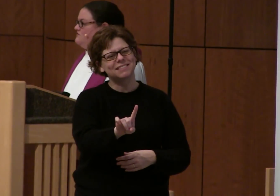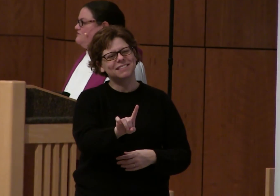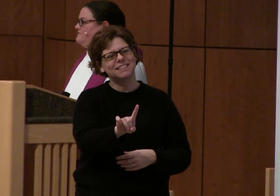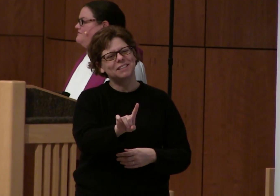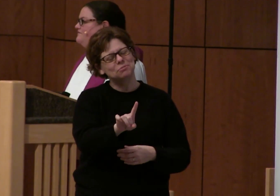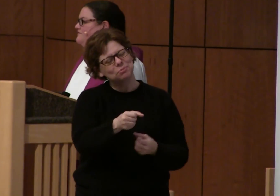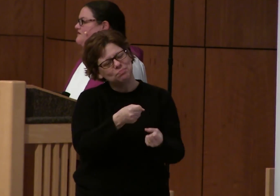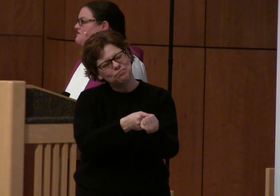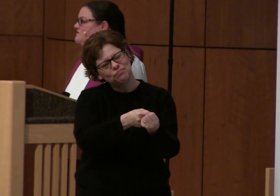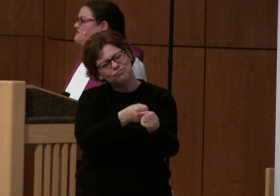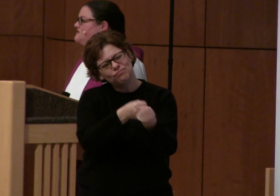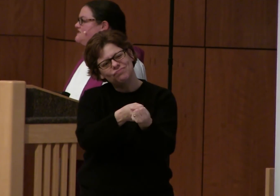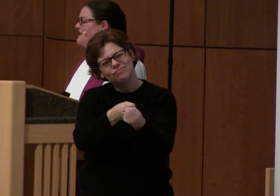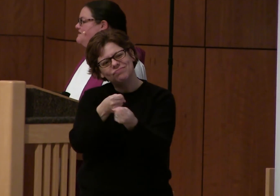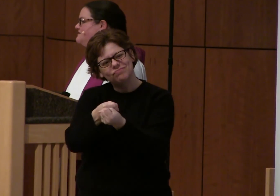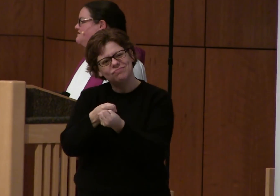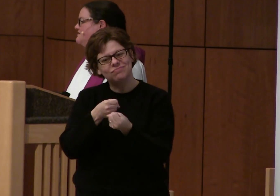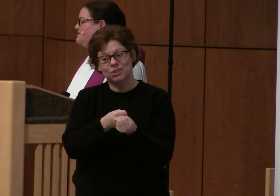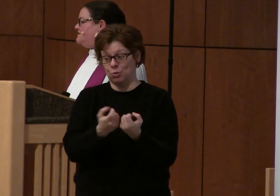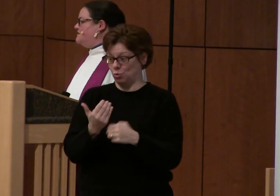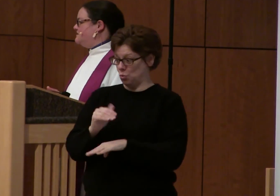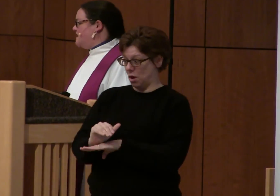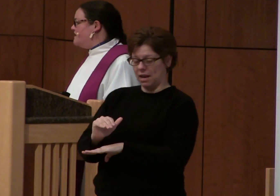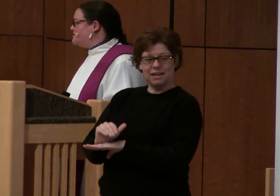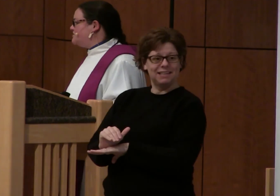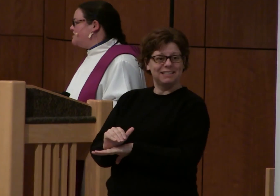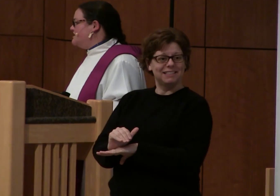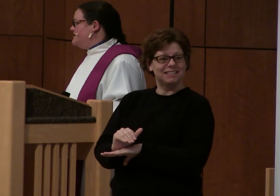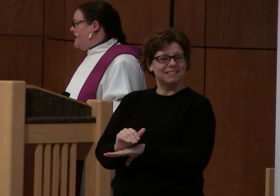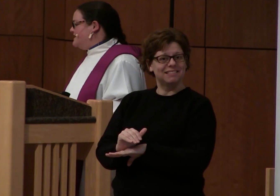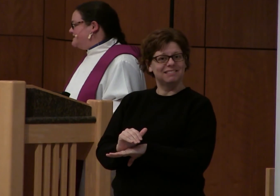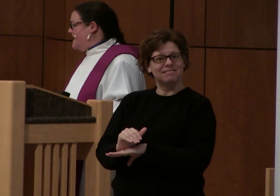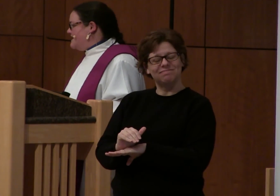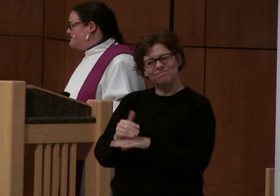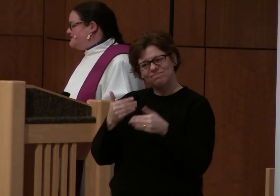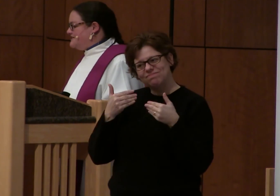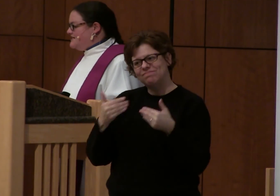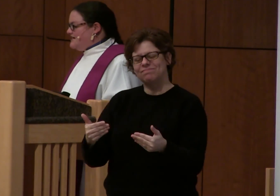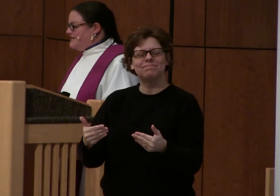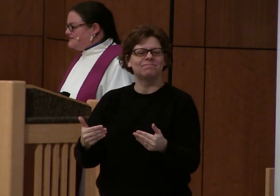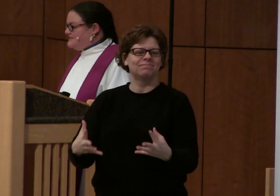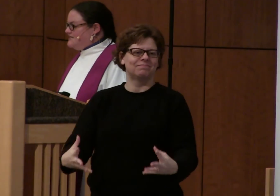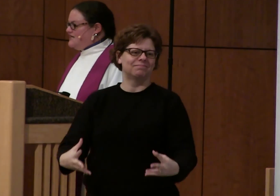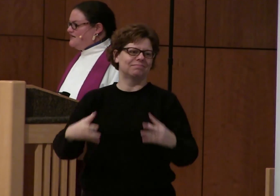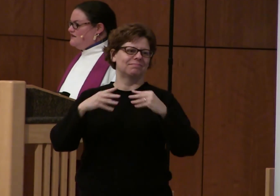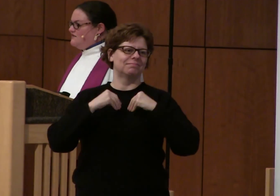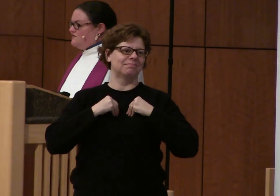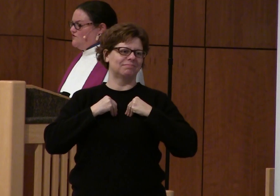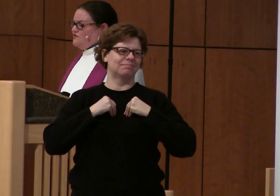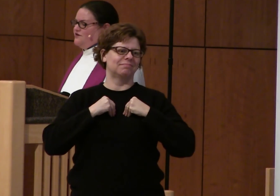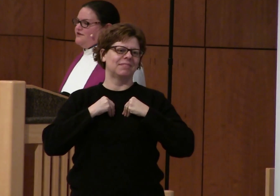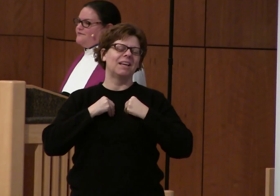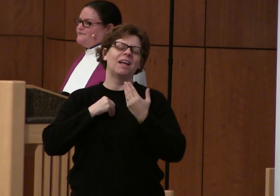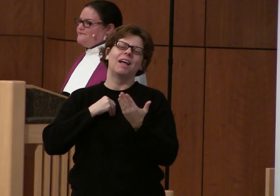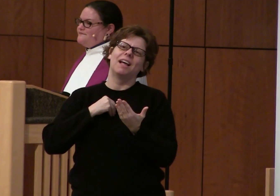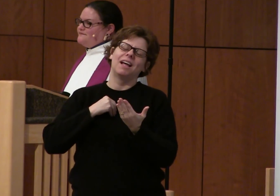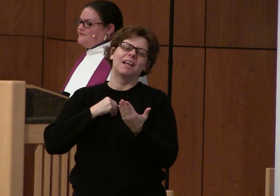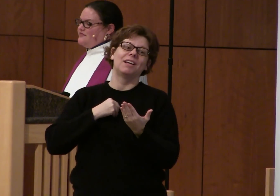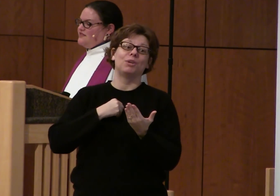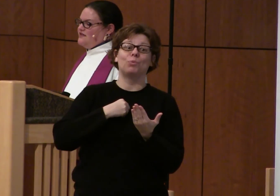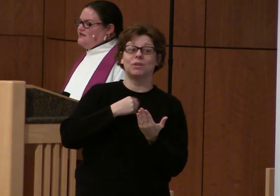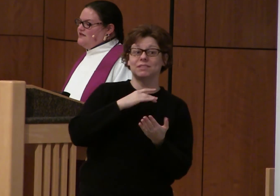love for you. So this night, touch and taste and see the Lord.